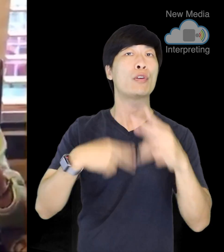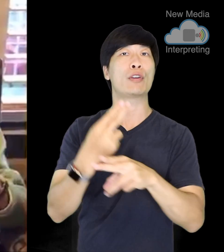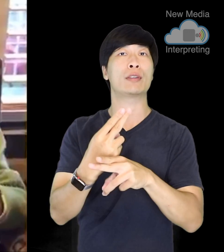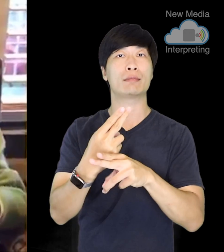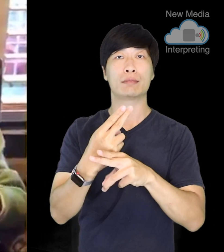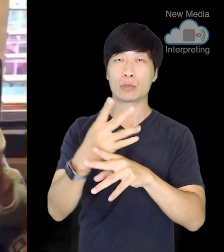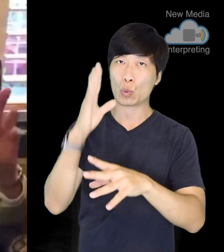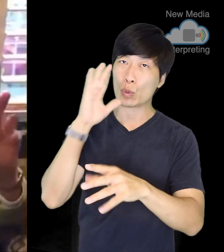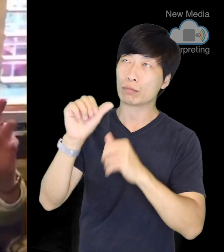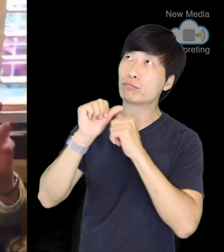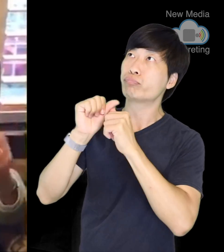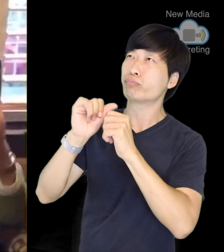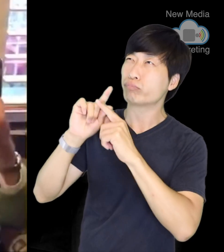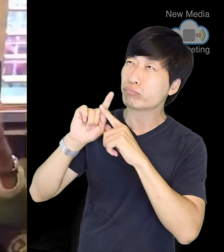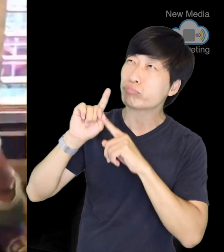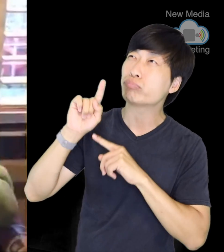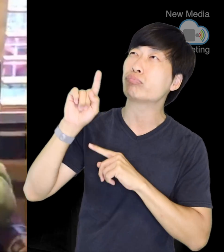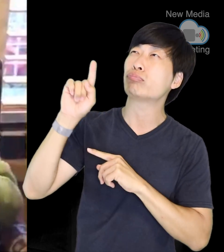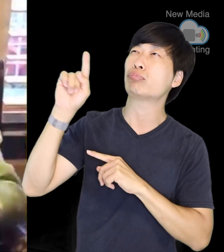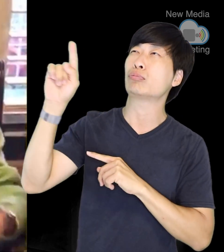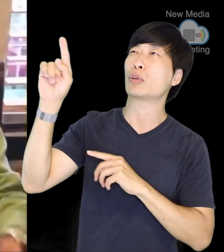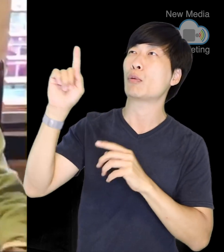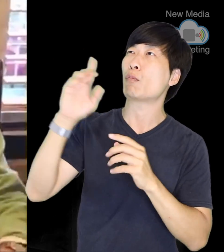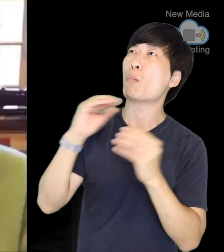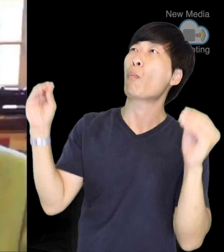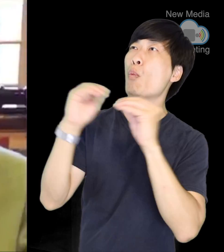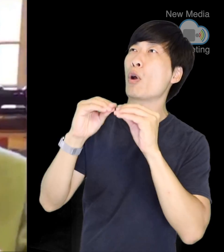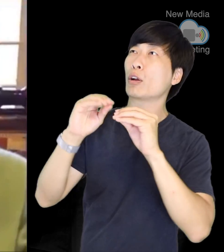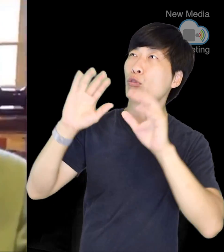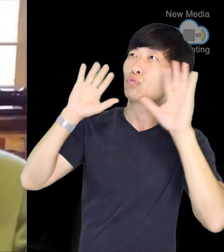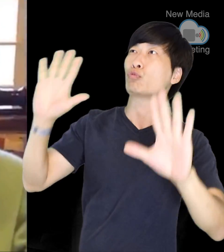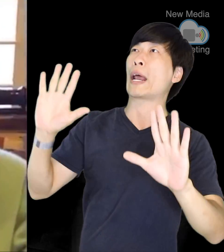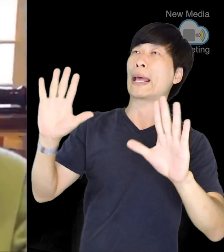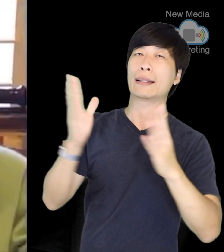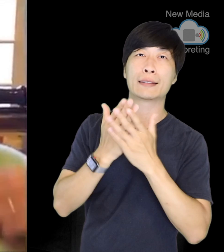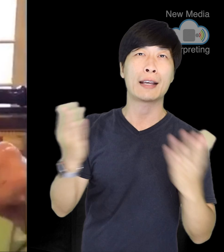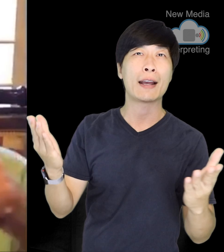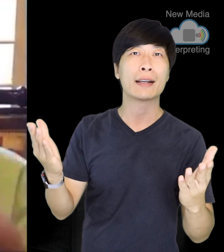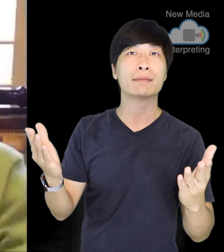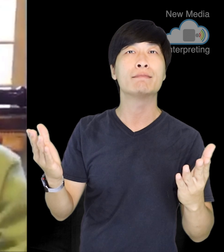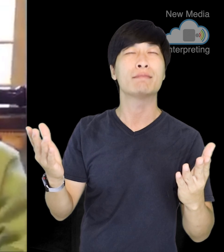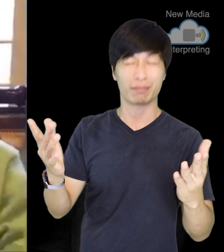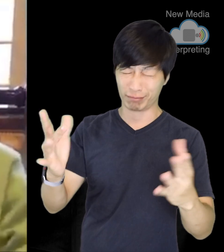and onward to greater glory. In other words, Excelsior!